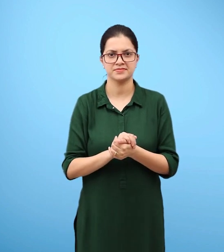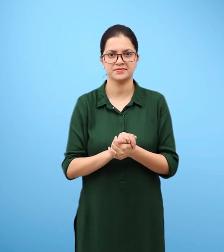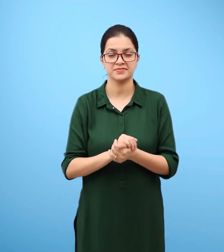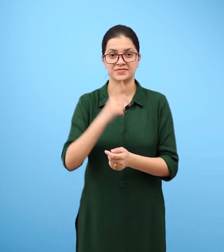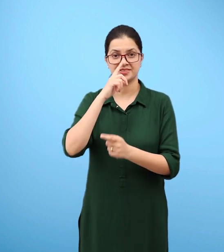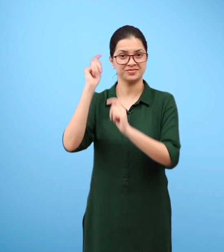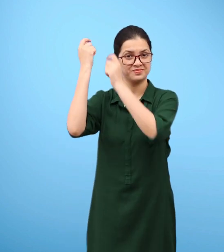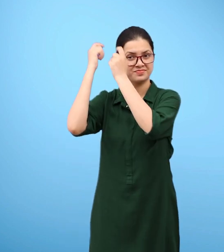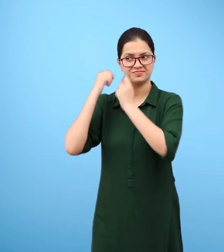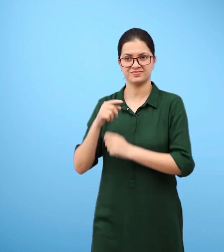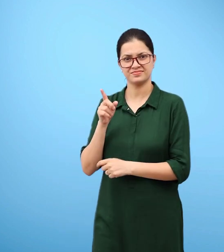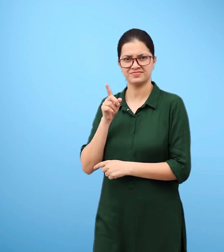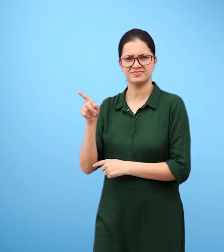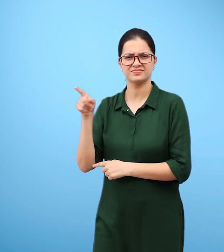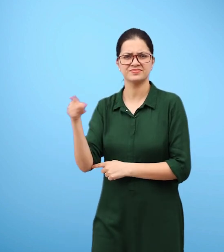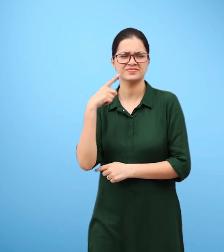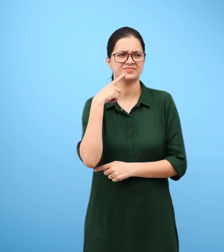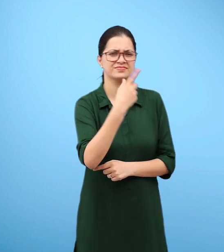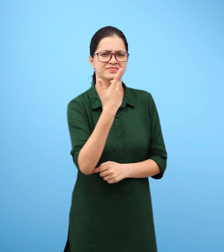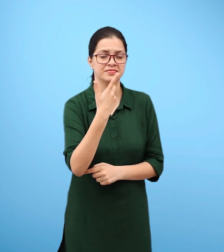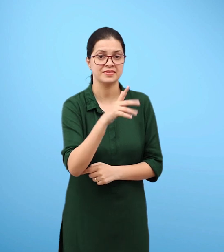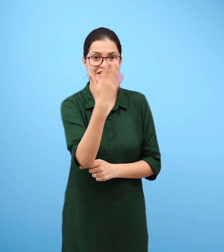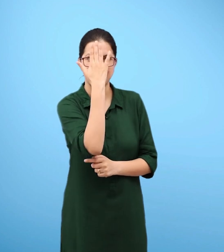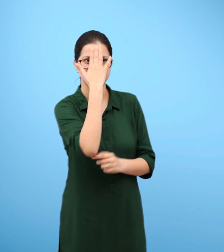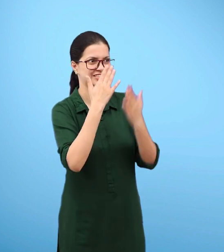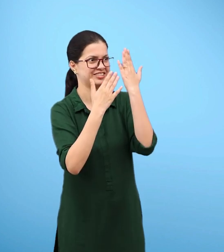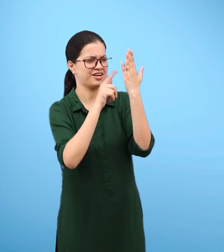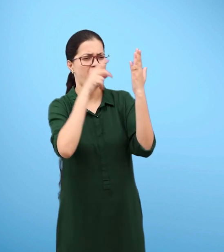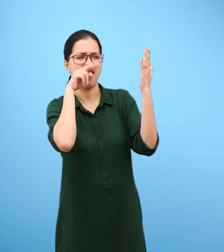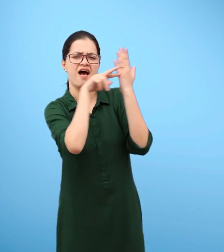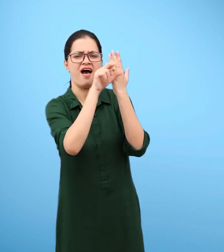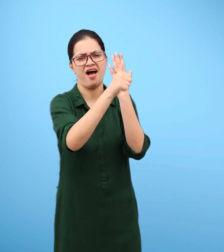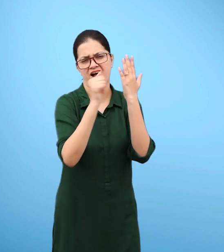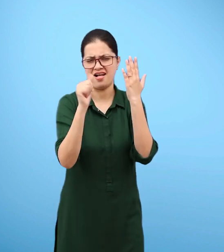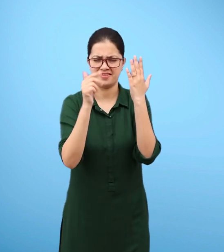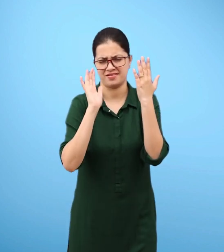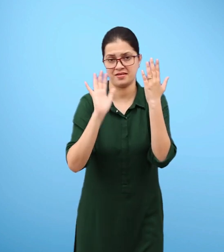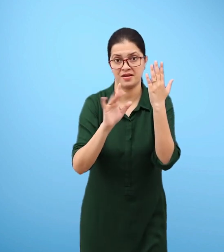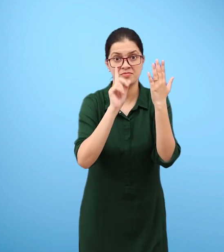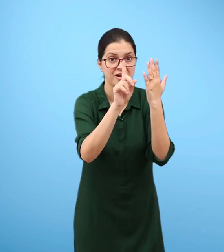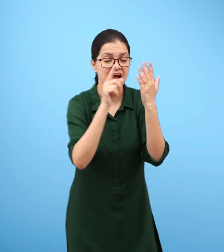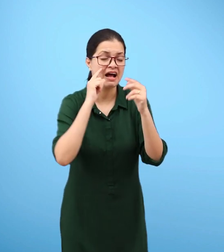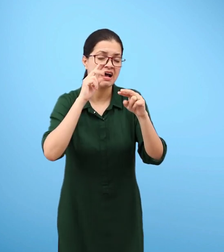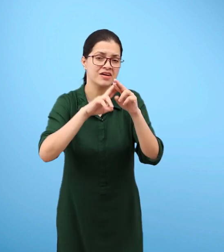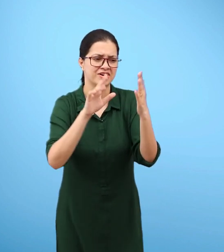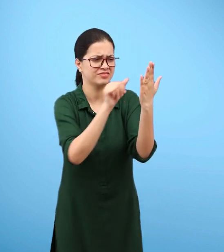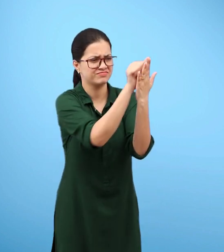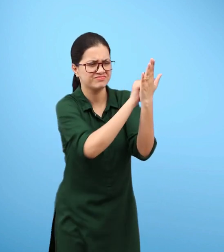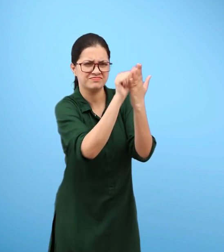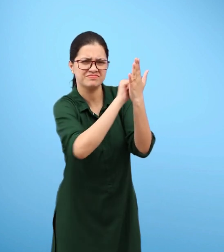Paheli wants to know why the transparent glass of windows if not wiped off regularly appears